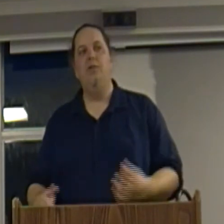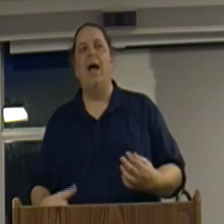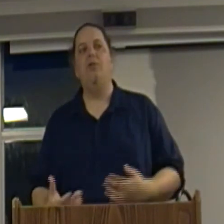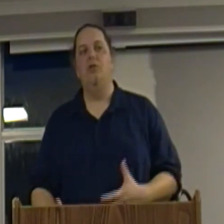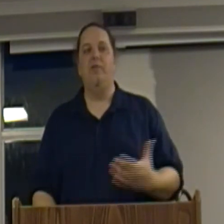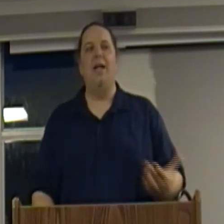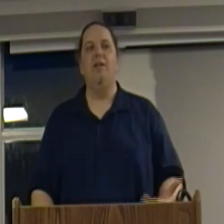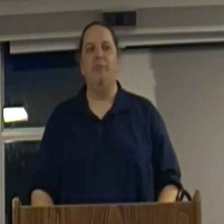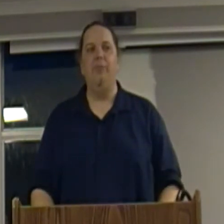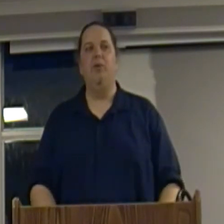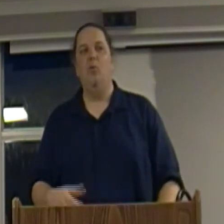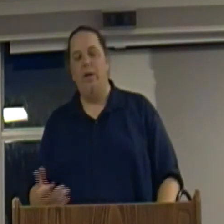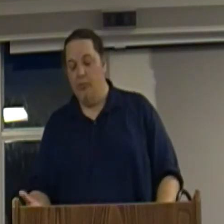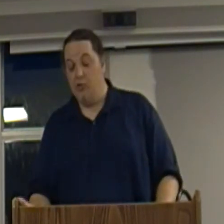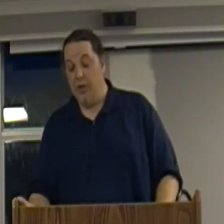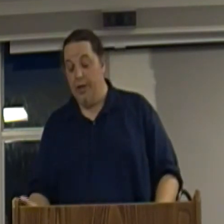disasters of not enough people and way too much money.